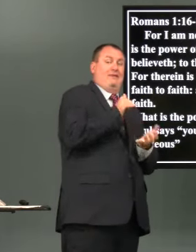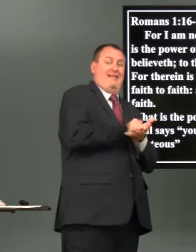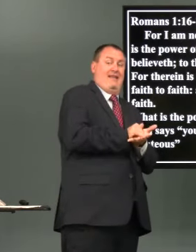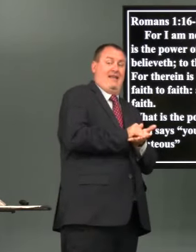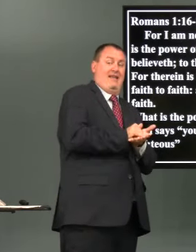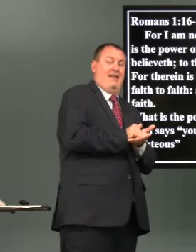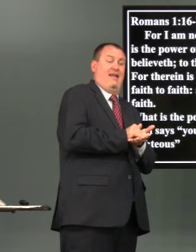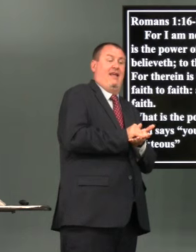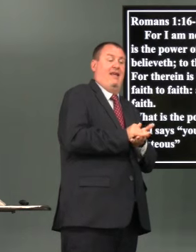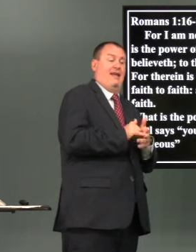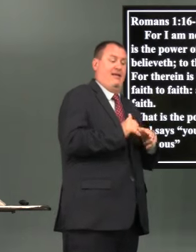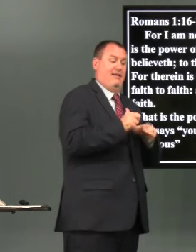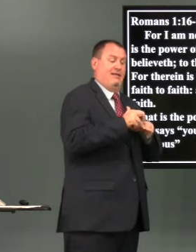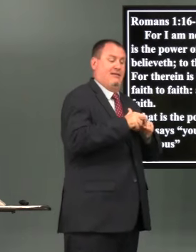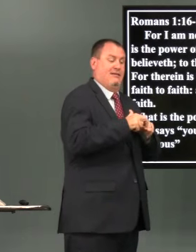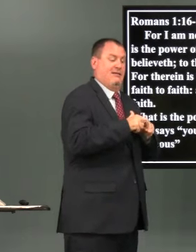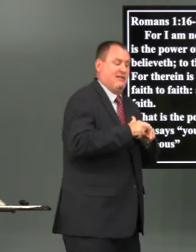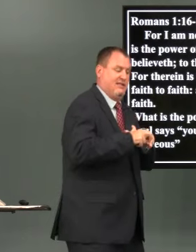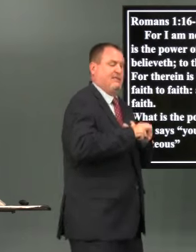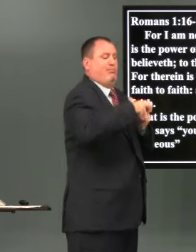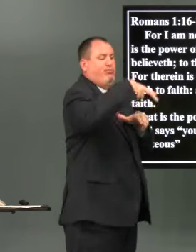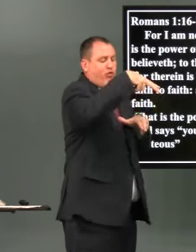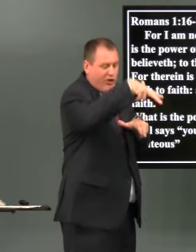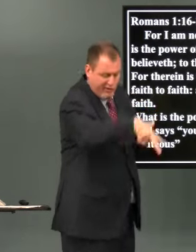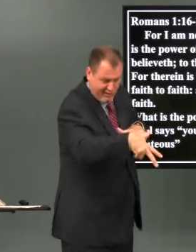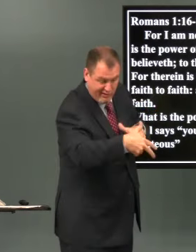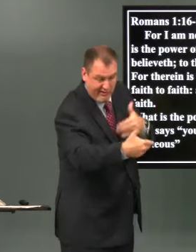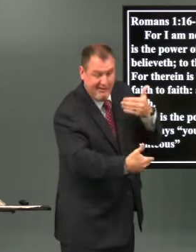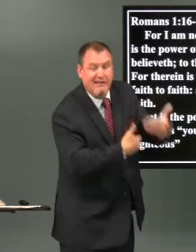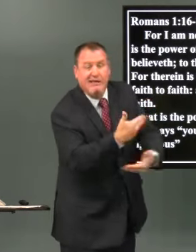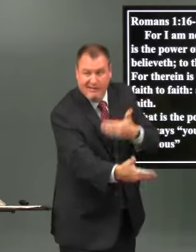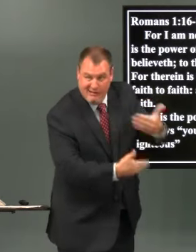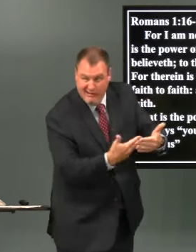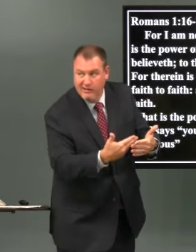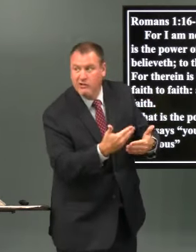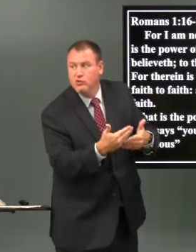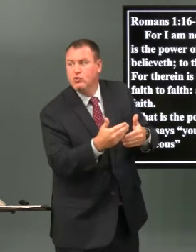so Paul is using as a springboard